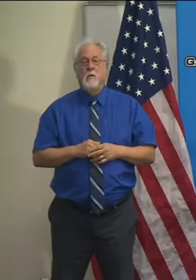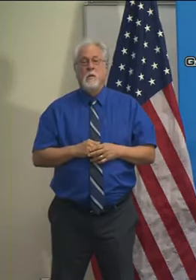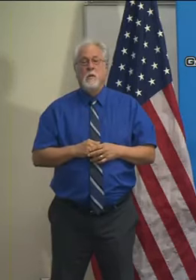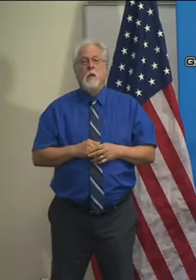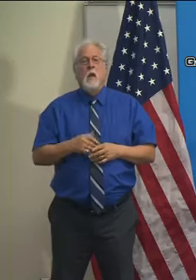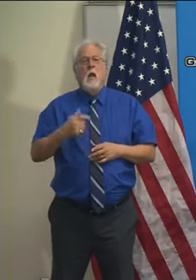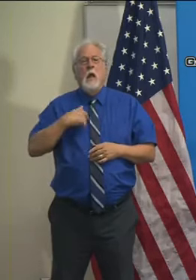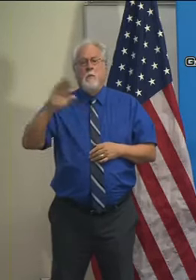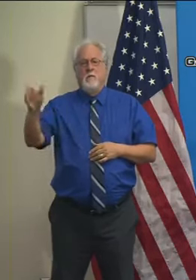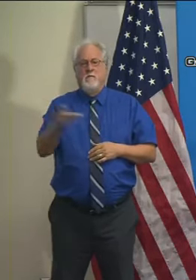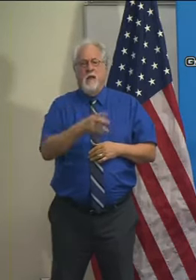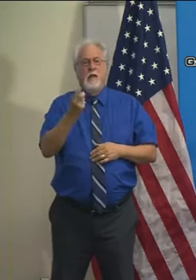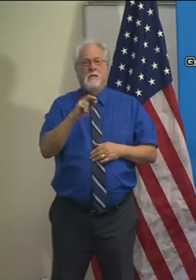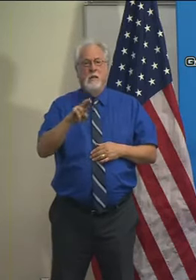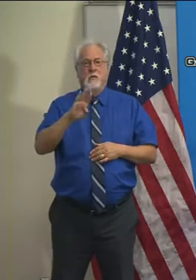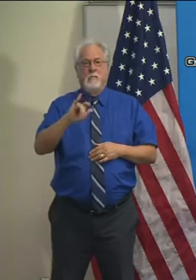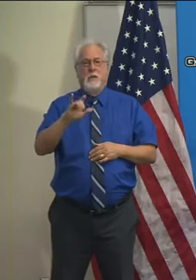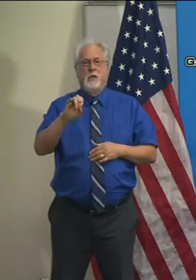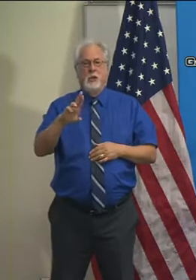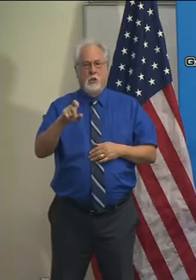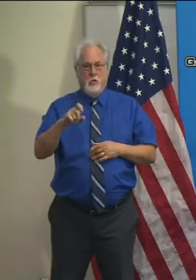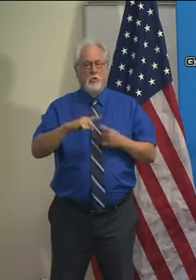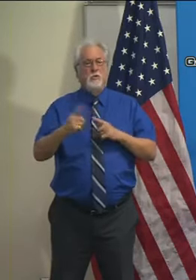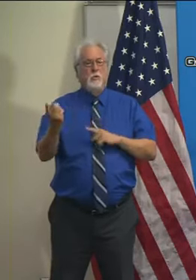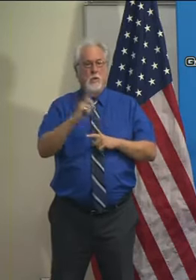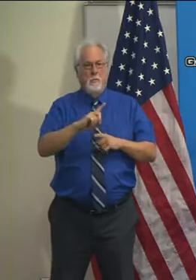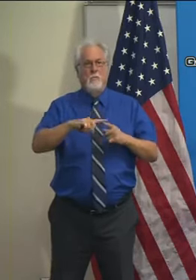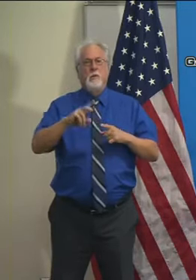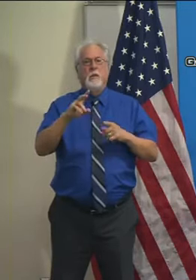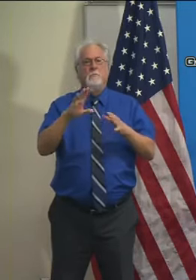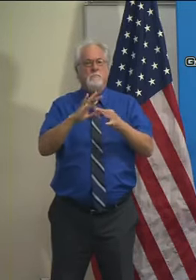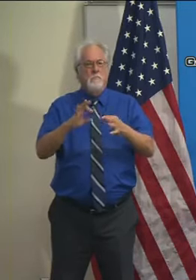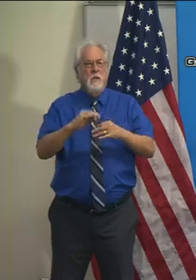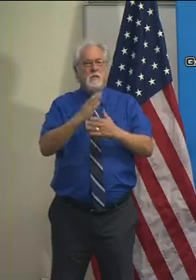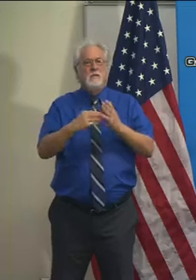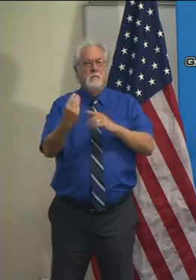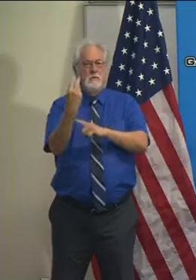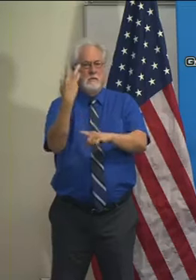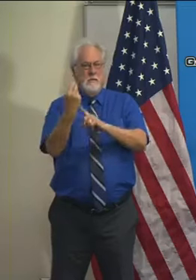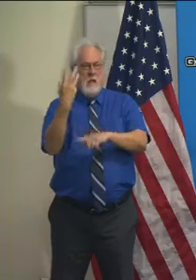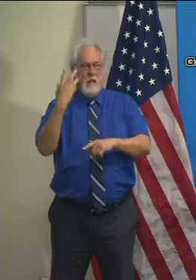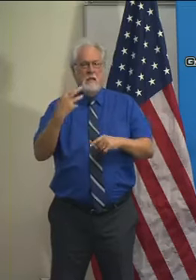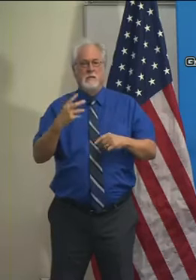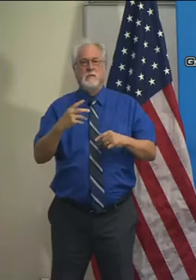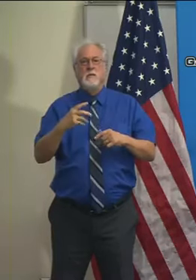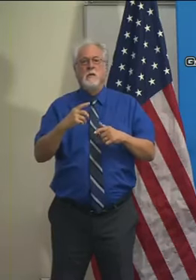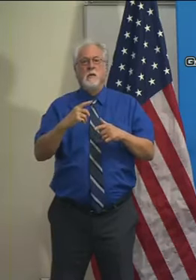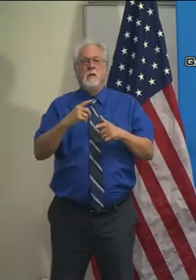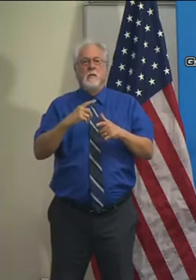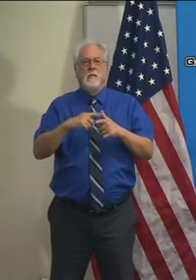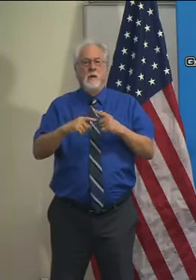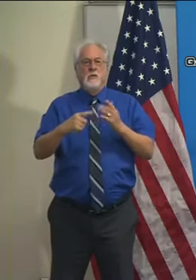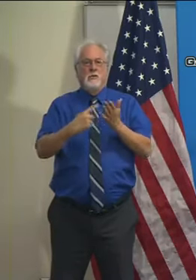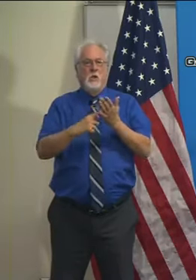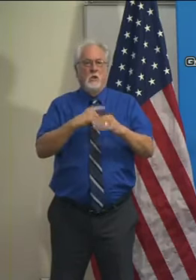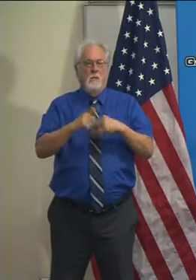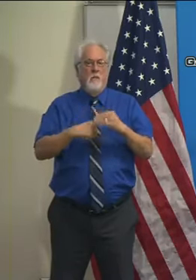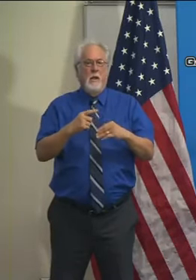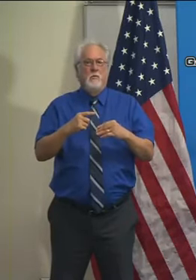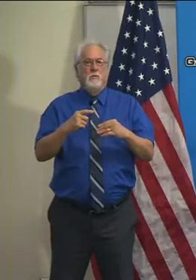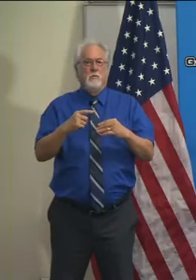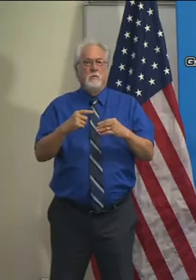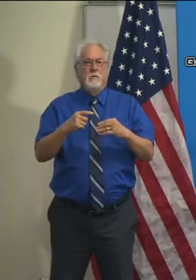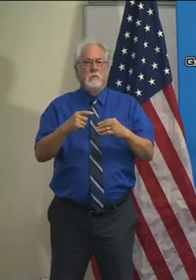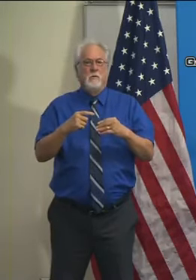I'm going to invite Dr. B to come up now and go through some slides that talk about the